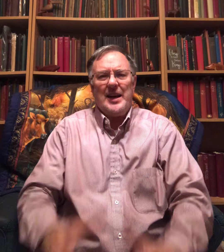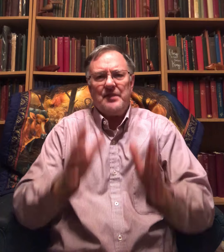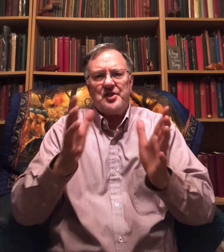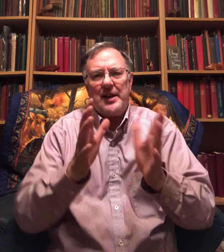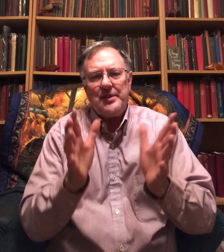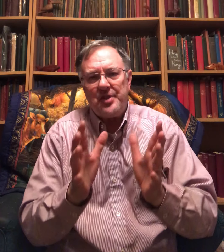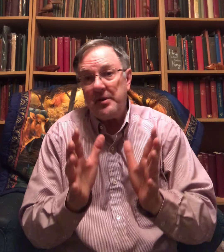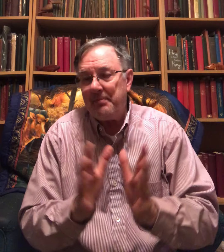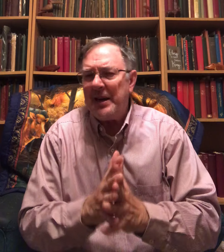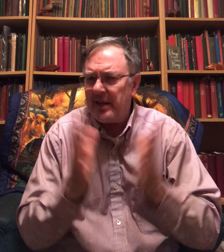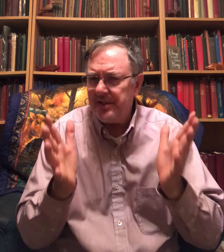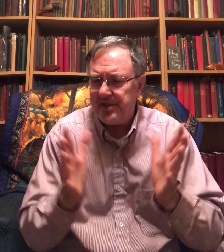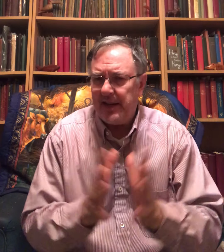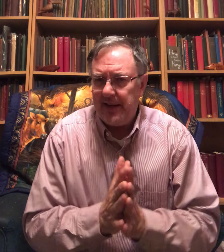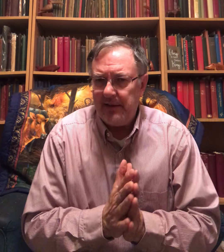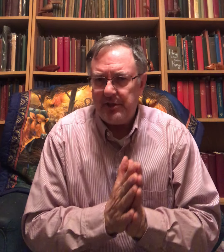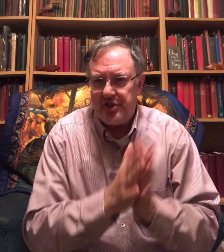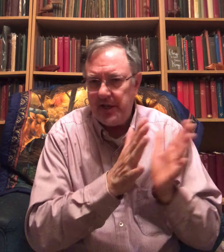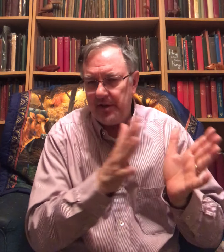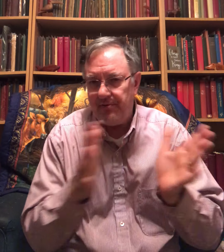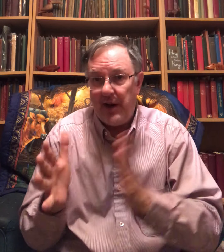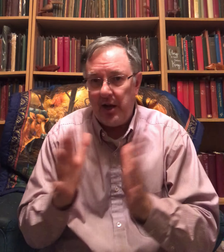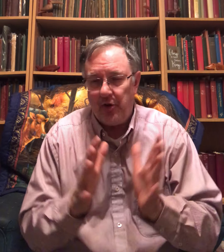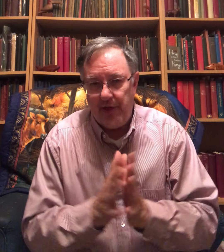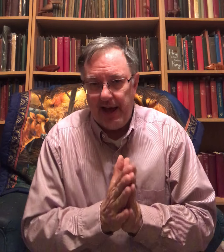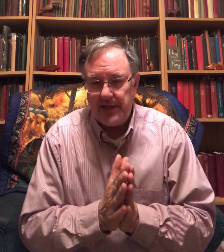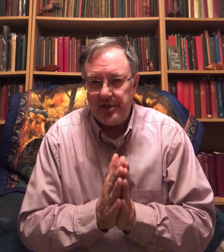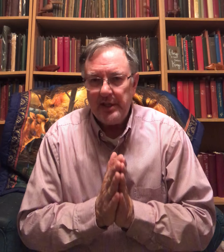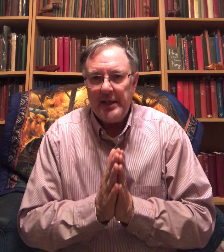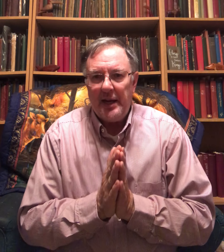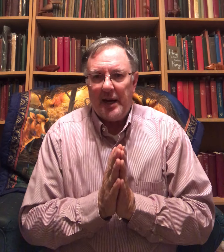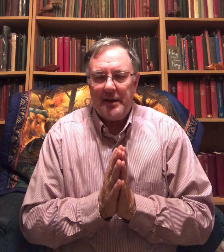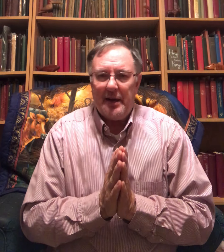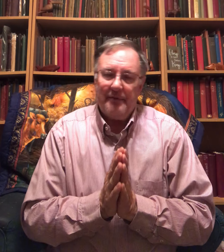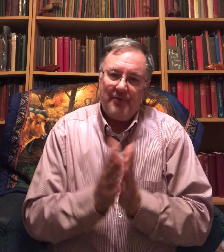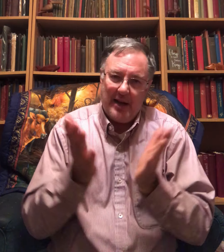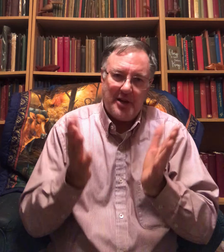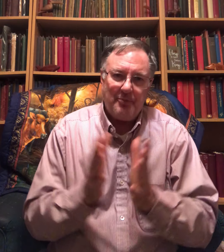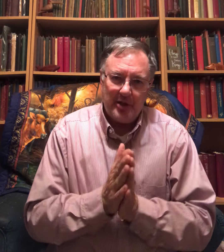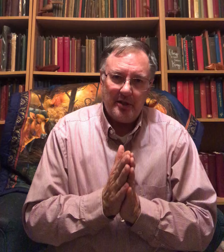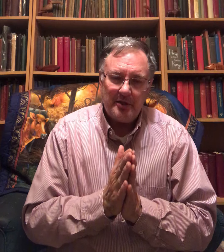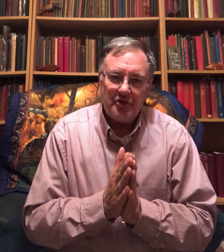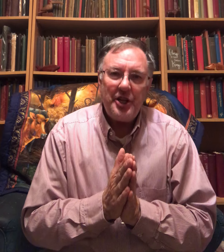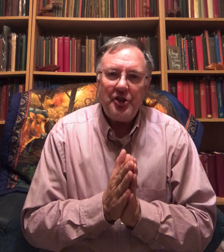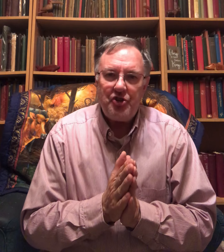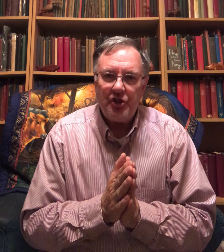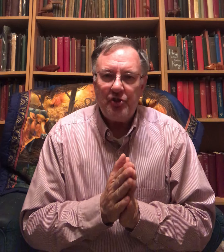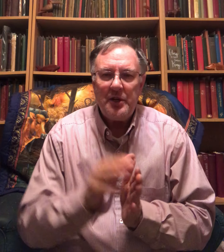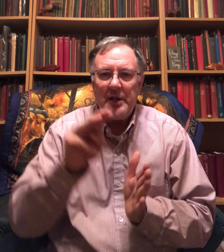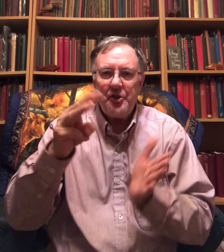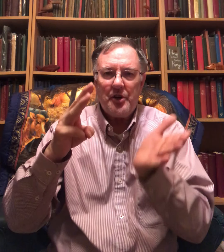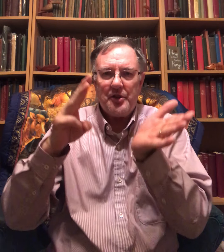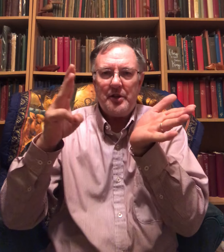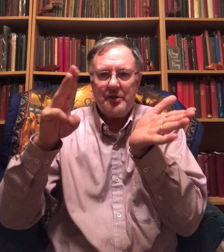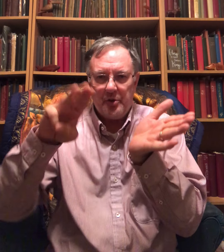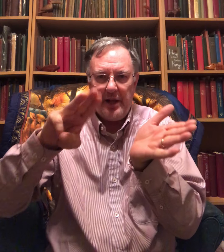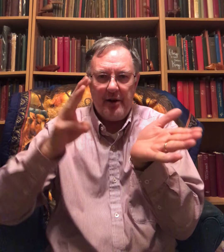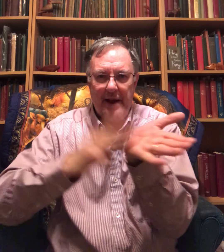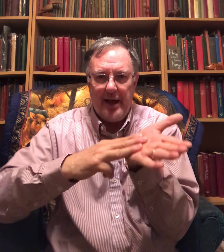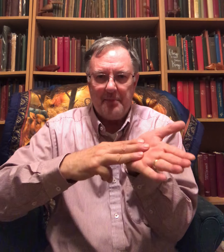lot of signs in American Sign Language tend to follow that. In fact, I'm going to teach you, you know the letter M?